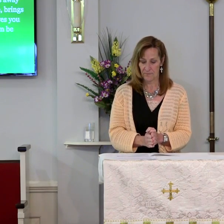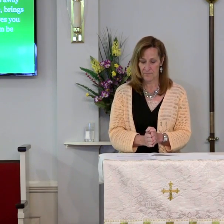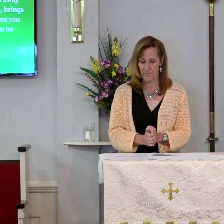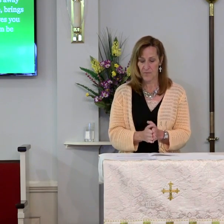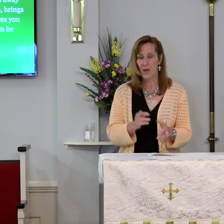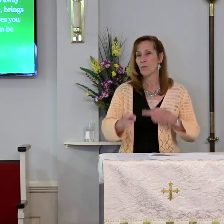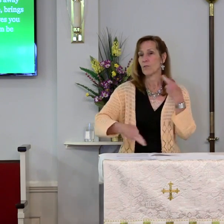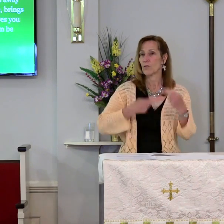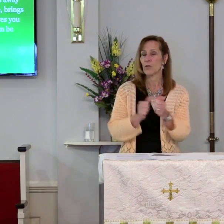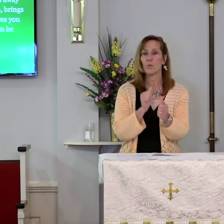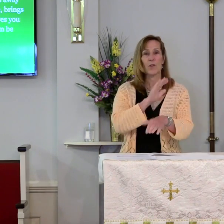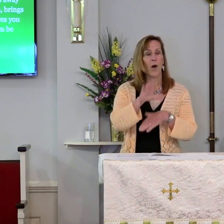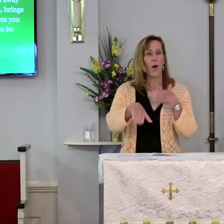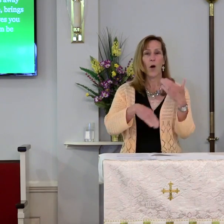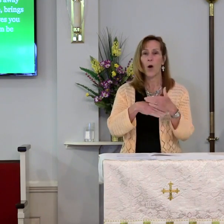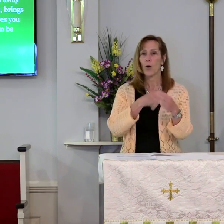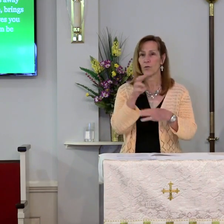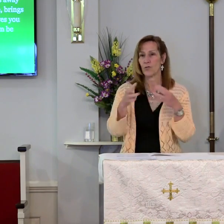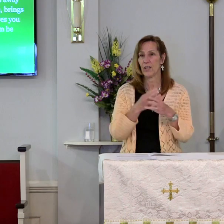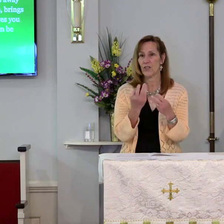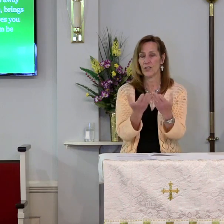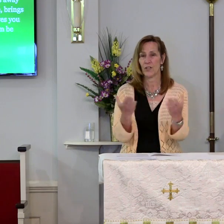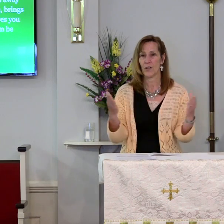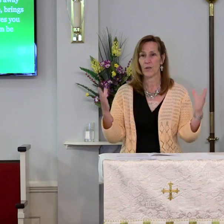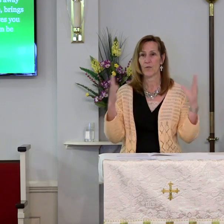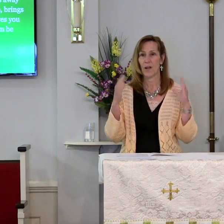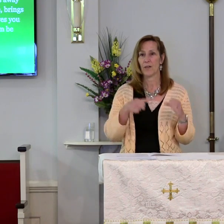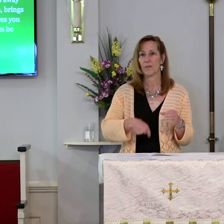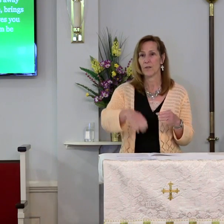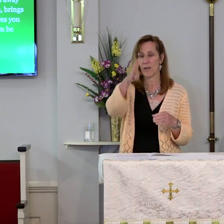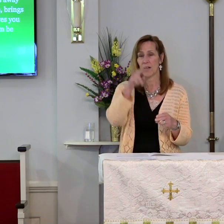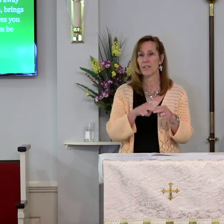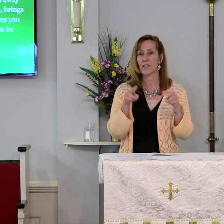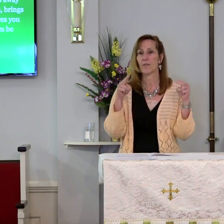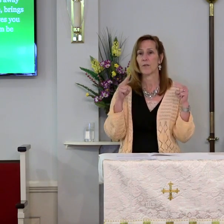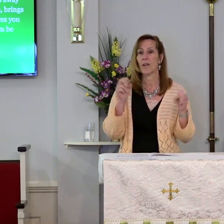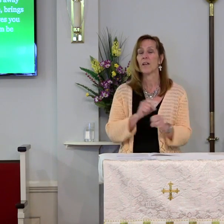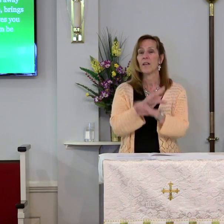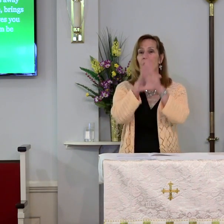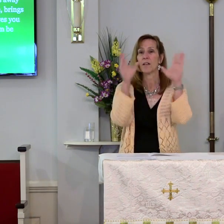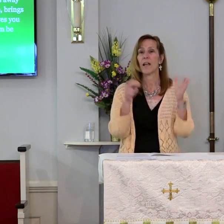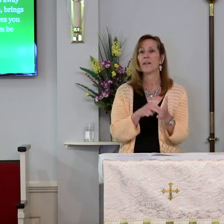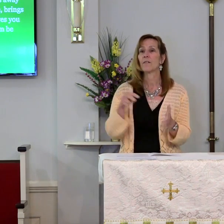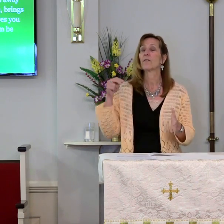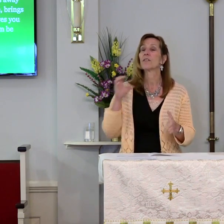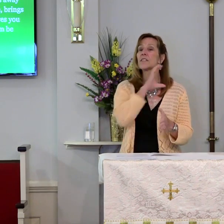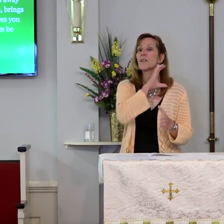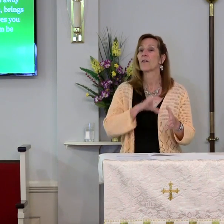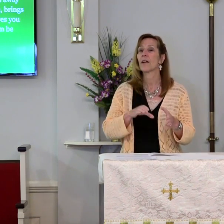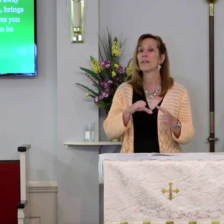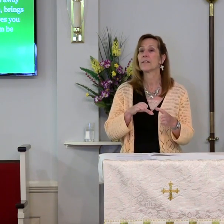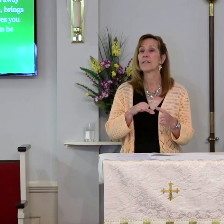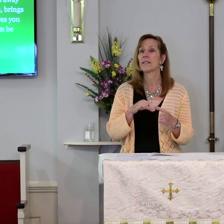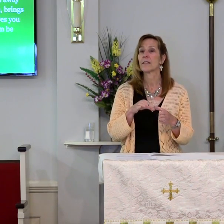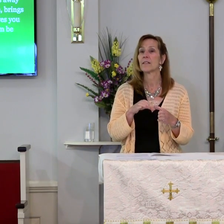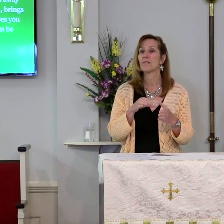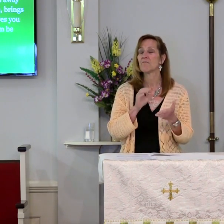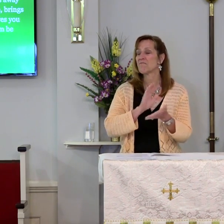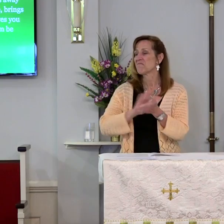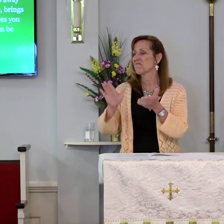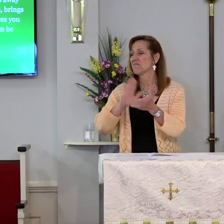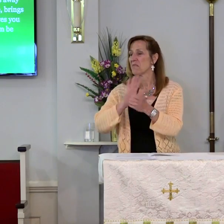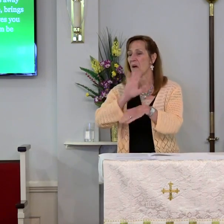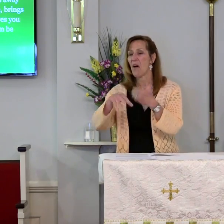Rejoice with all creation around God's throne. The light of the risen Christ puts to flight all